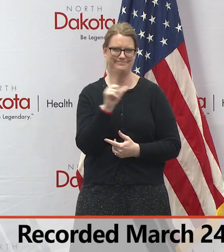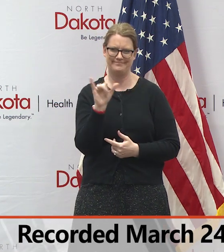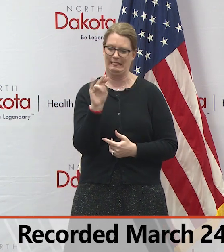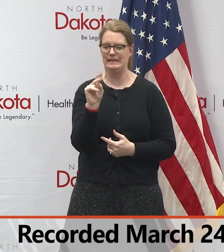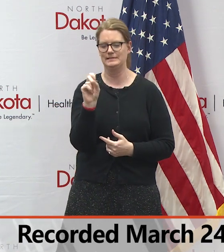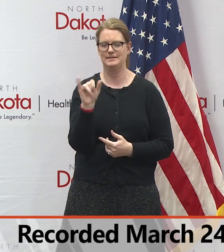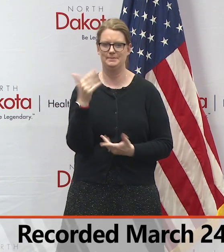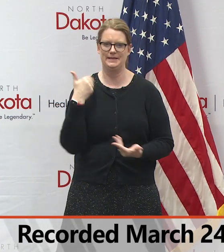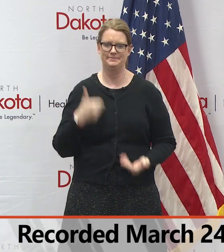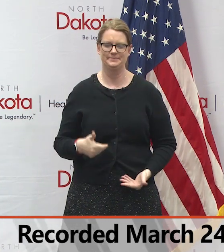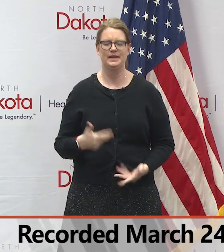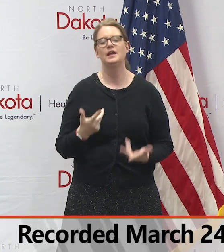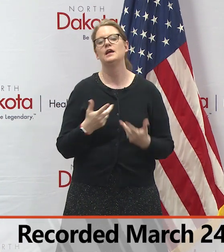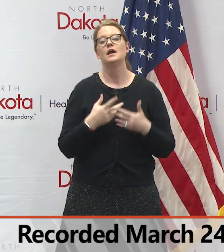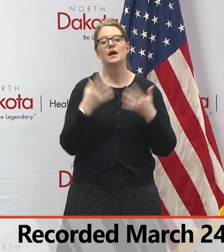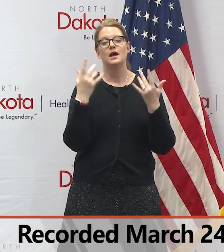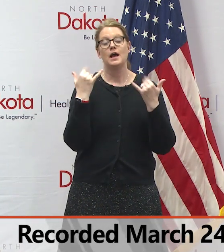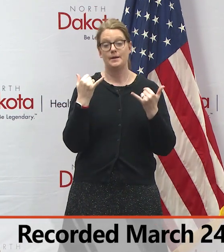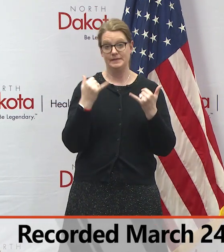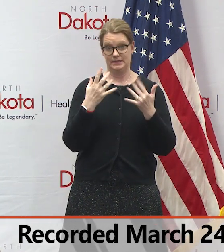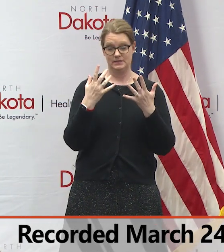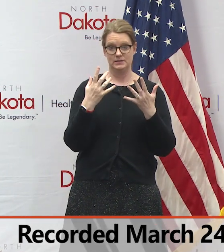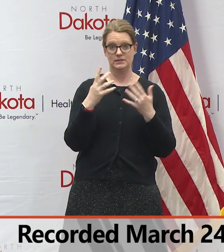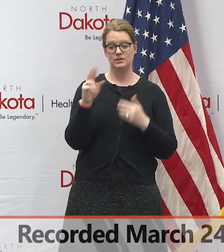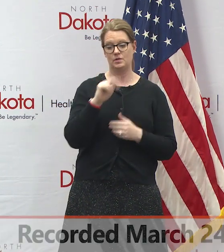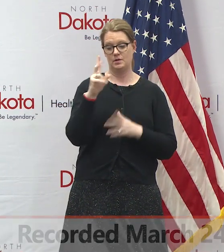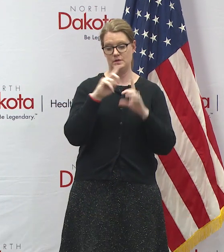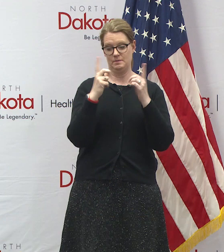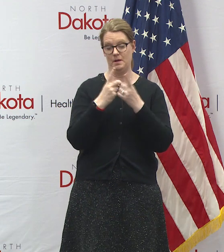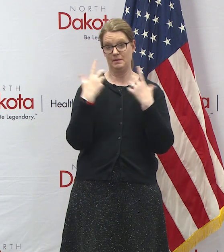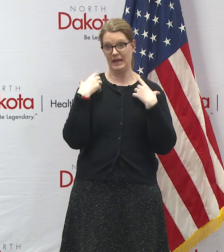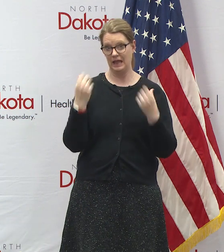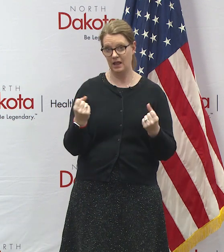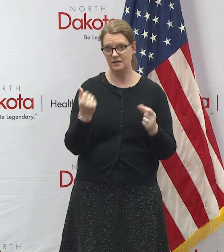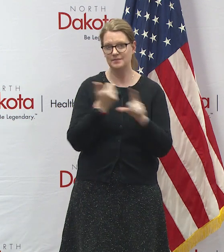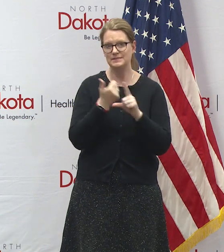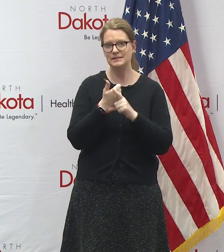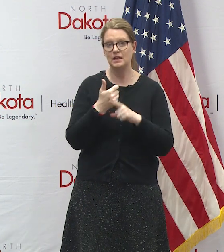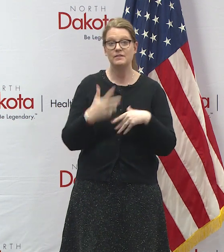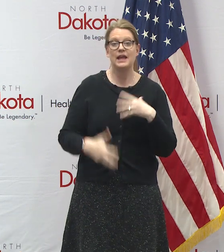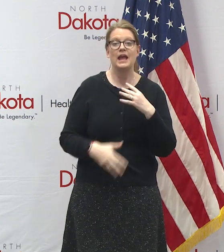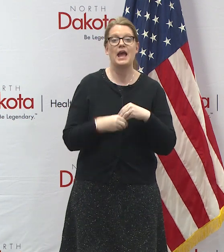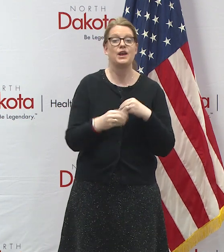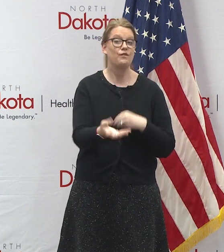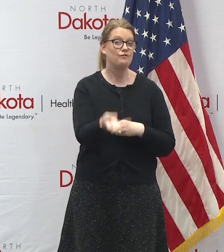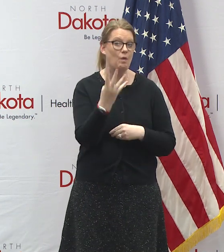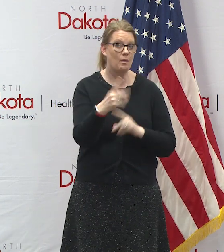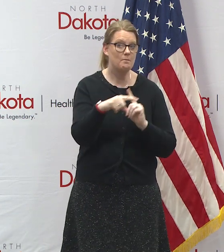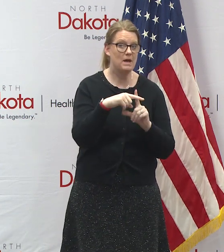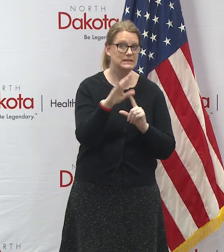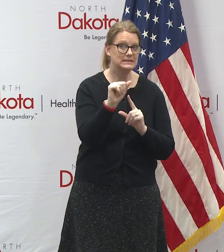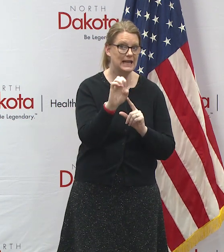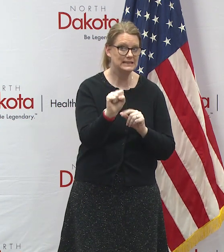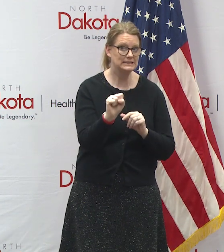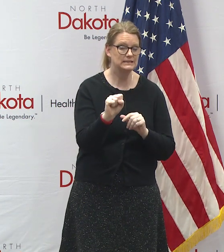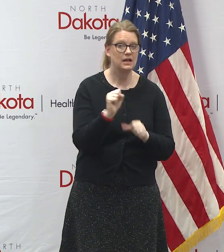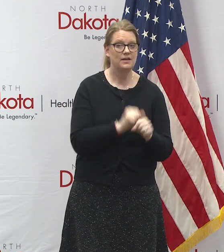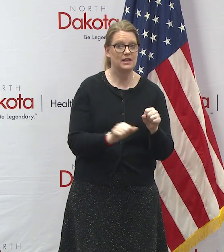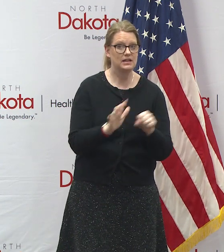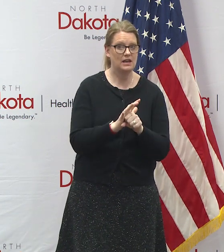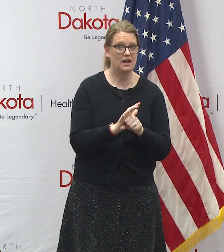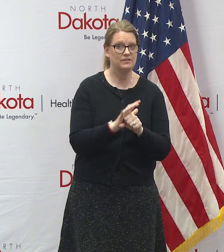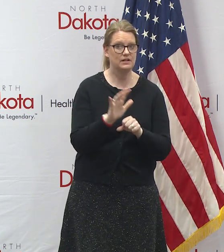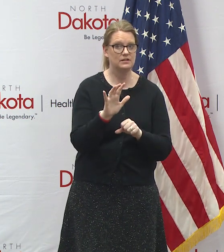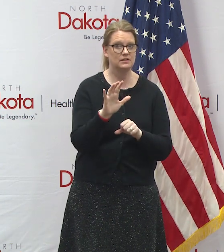In terms of updates for today, North Dakota Department of Health confirmed four additional cases of the novel coronavirus